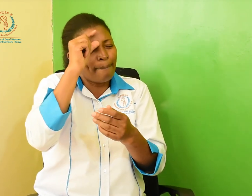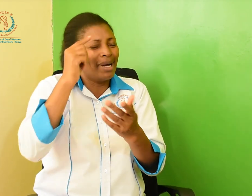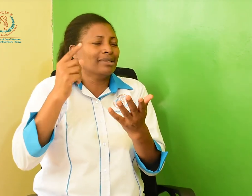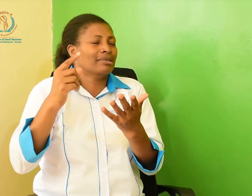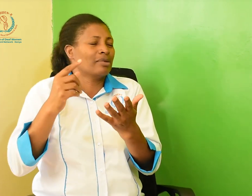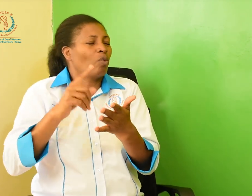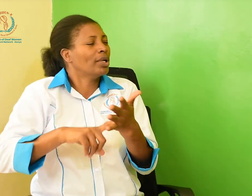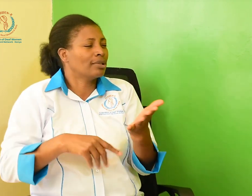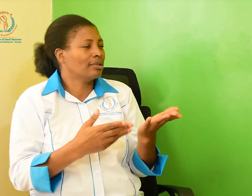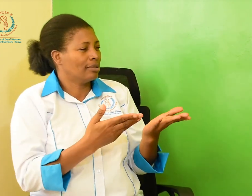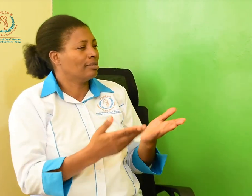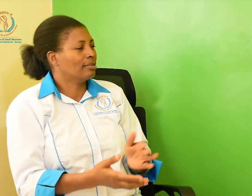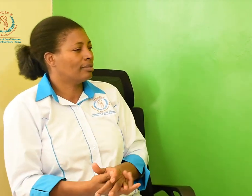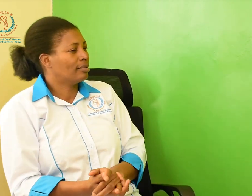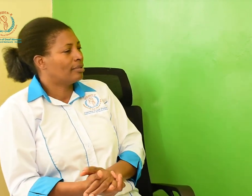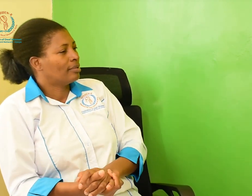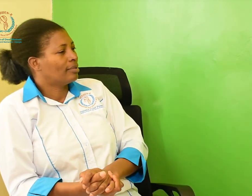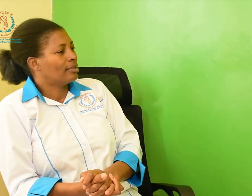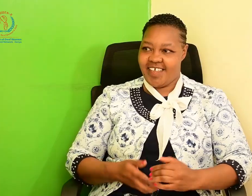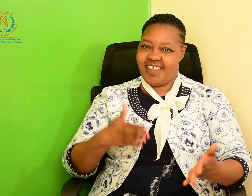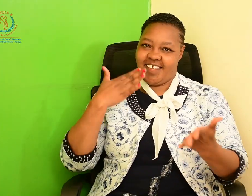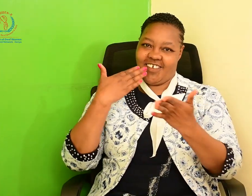What can you tell the government about the deaf?